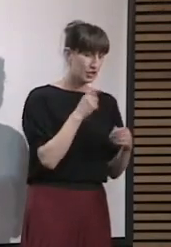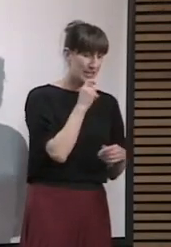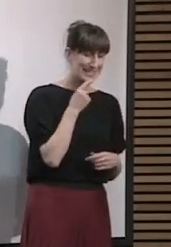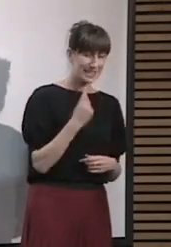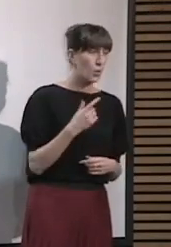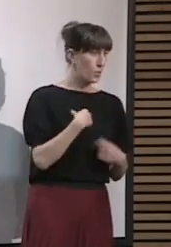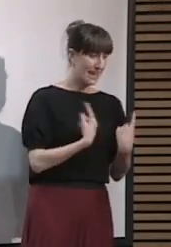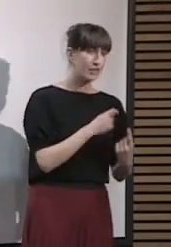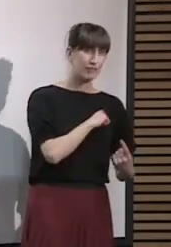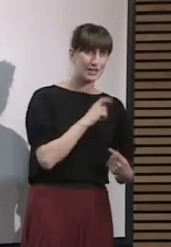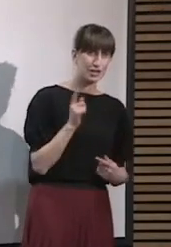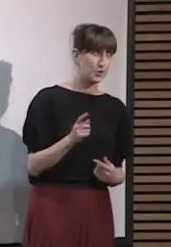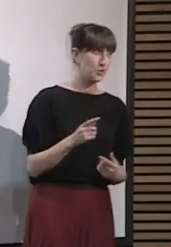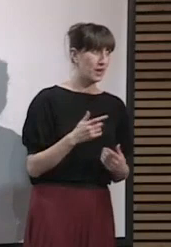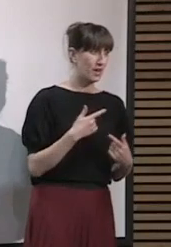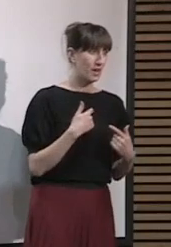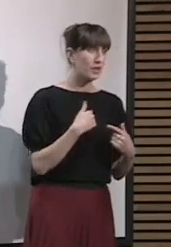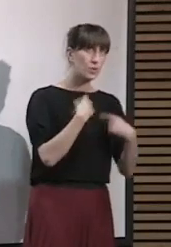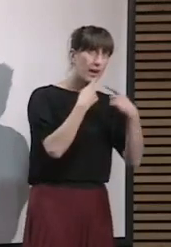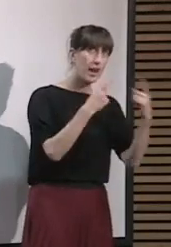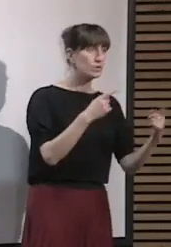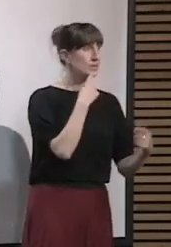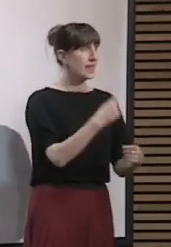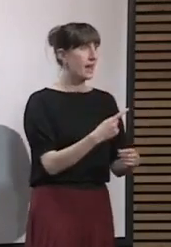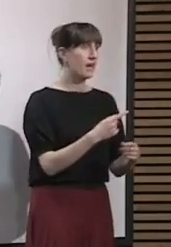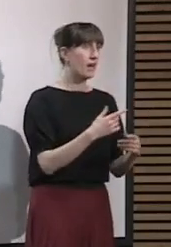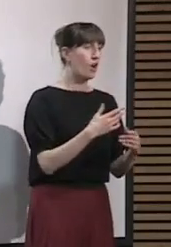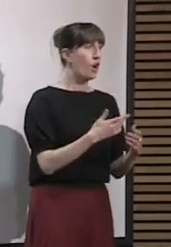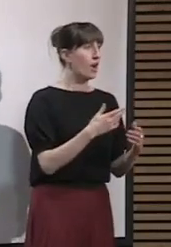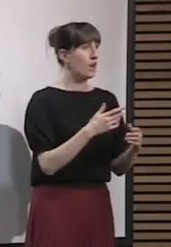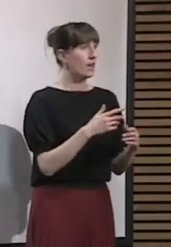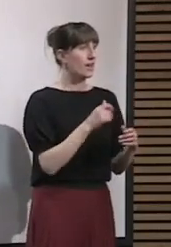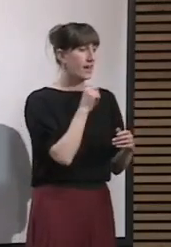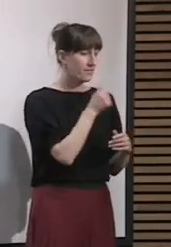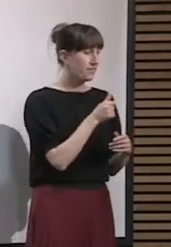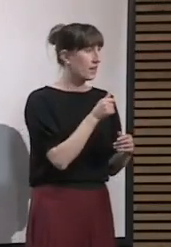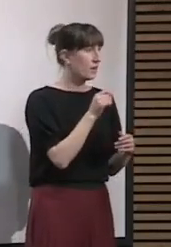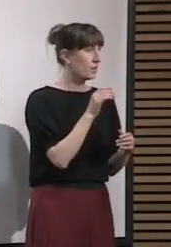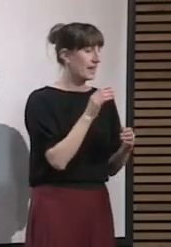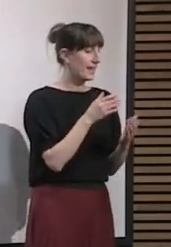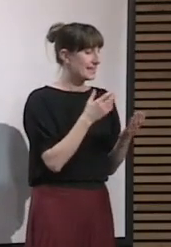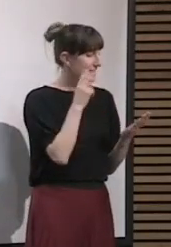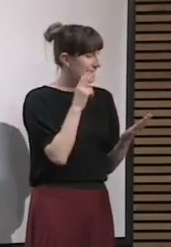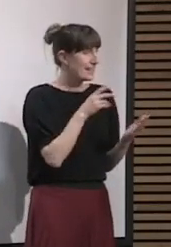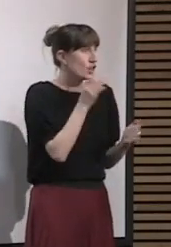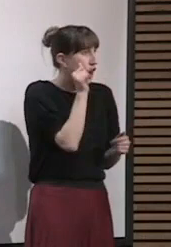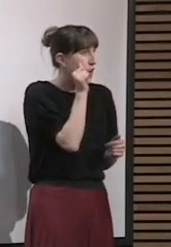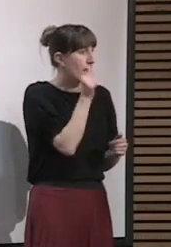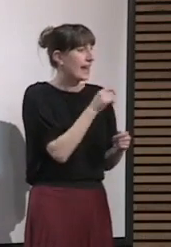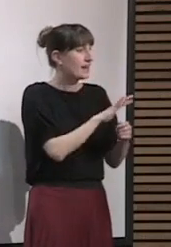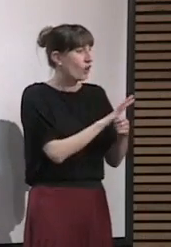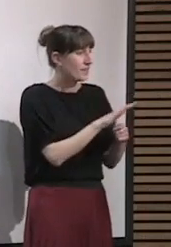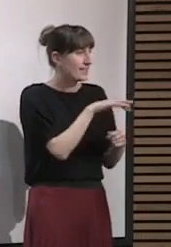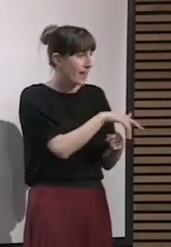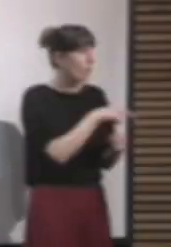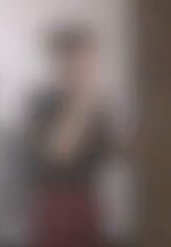about it but if Pakuranga College is only finding out about it now and you knew yesterday that suggested no action. I haven't had a chance to look into that so give us a chance to look into